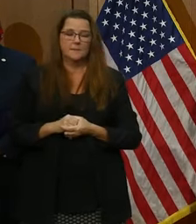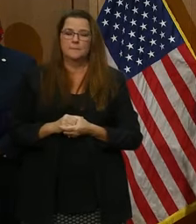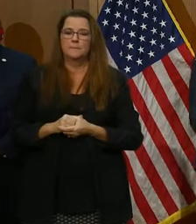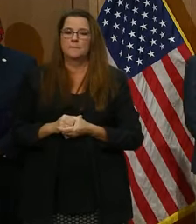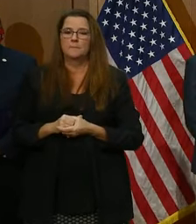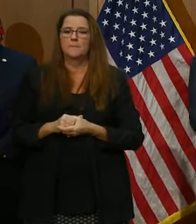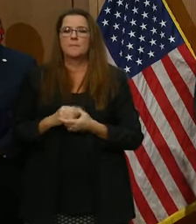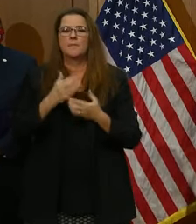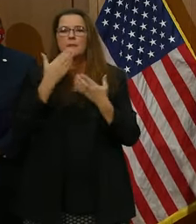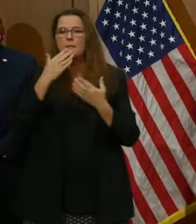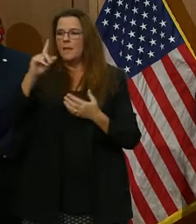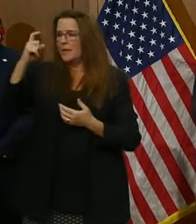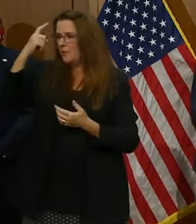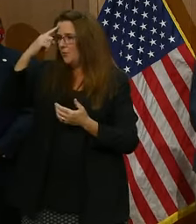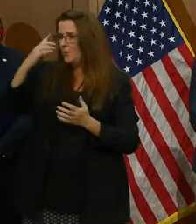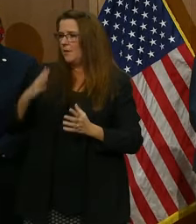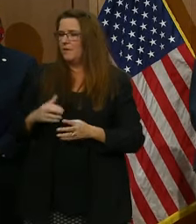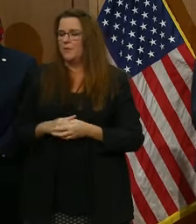Thank you, Governor.